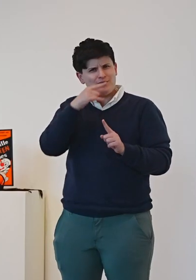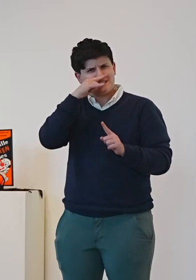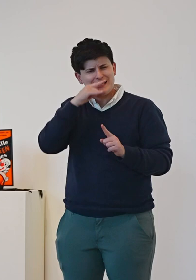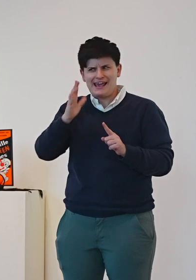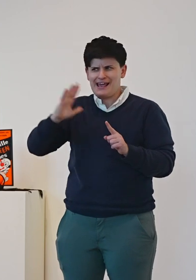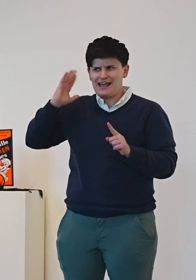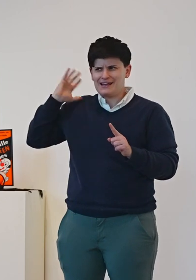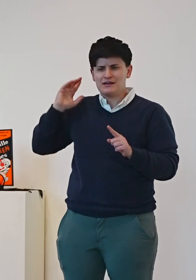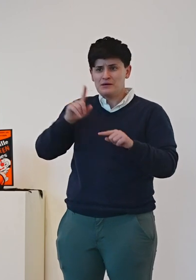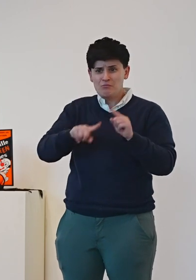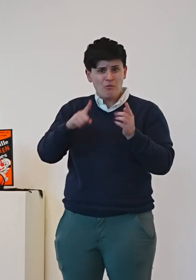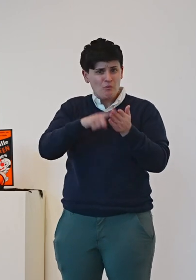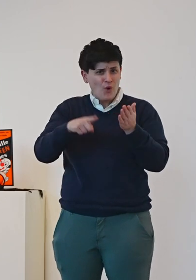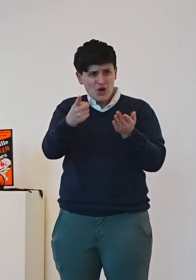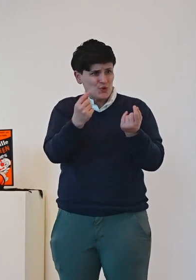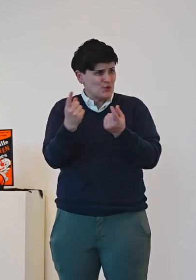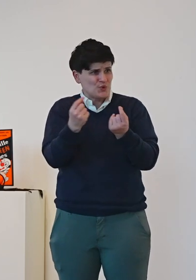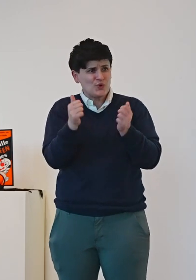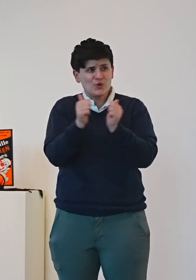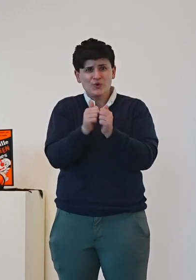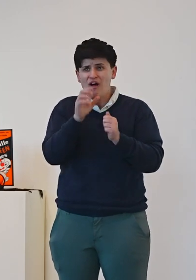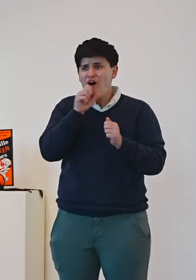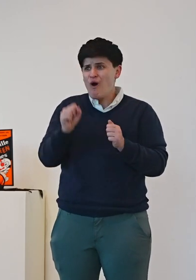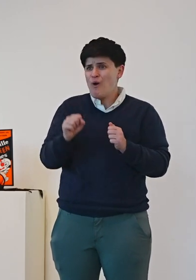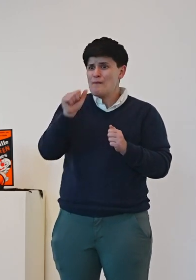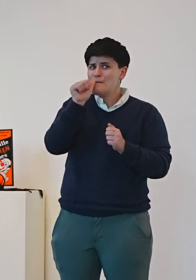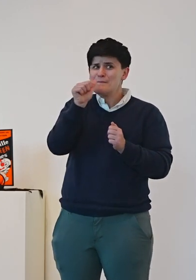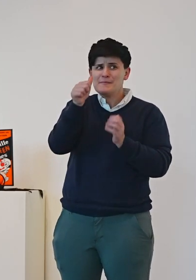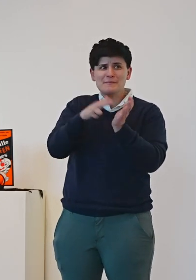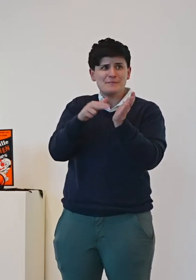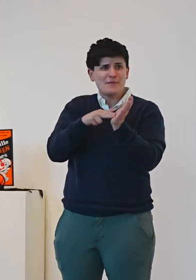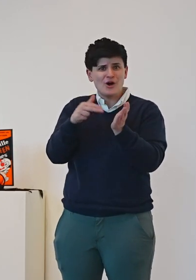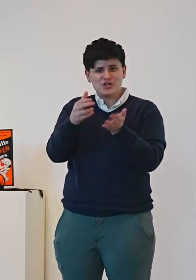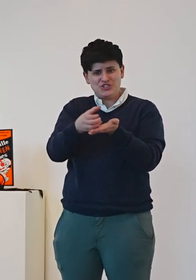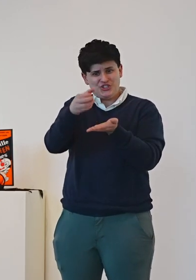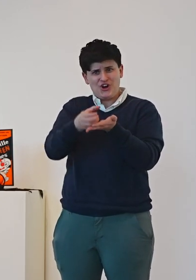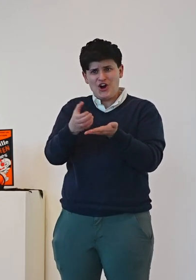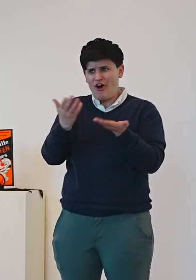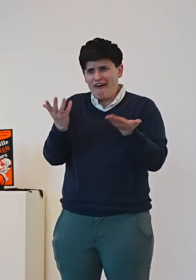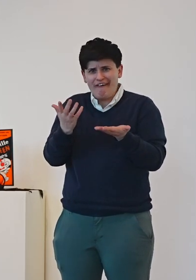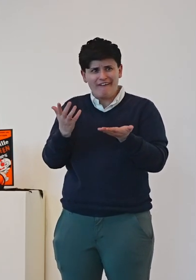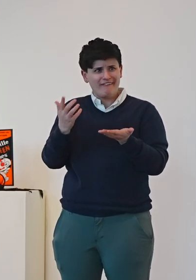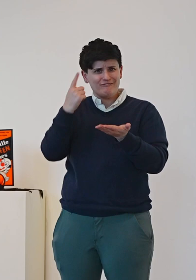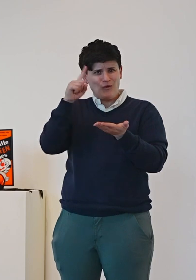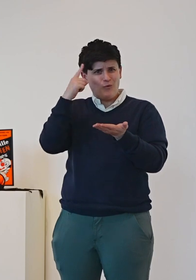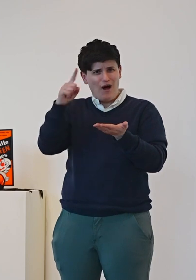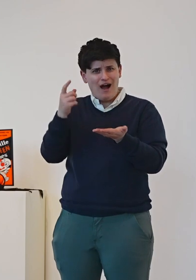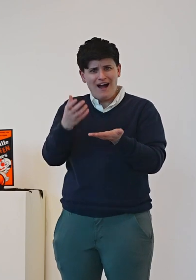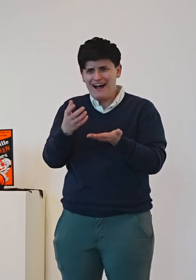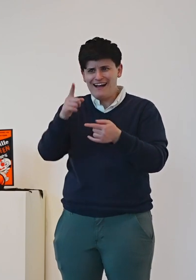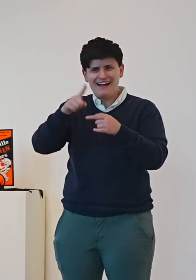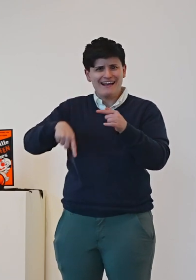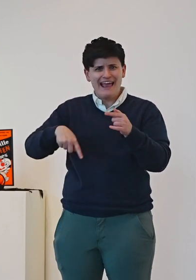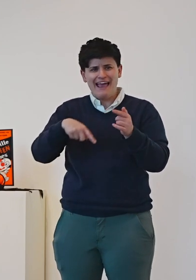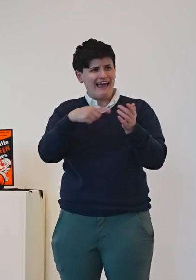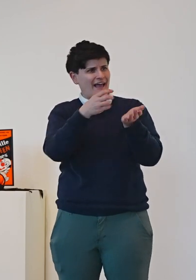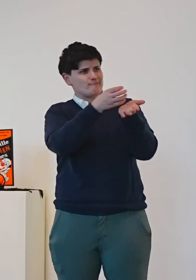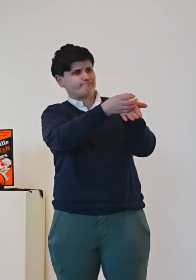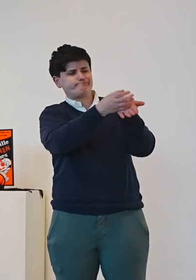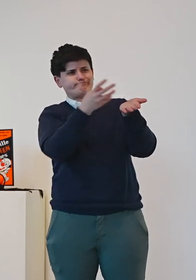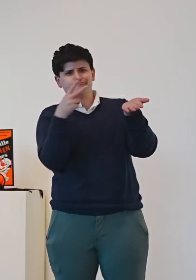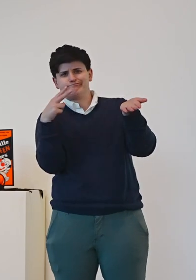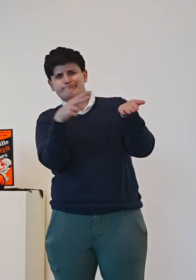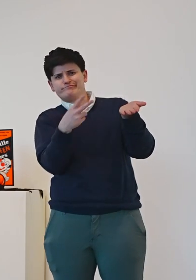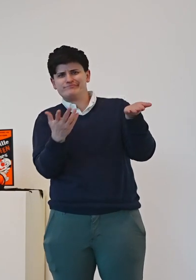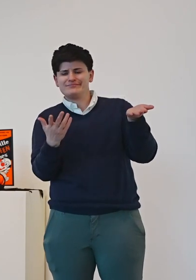butter jar it's not like you can really display it so I was trying to think of something I could do